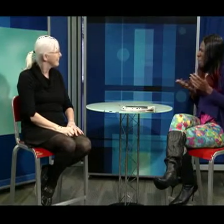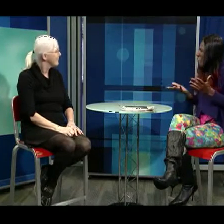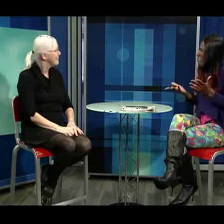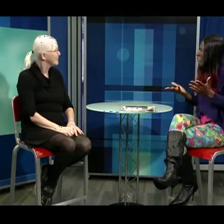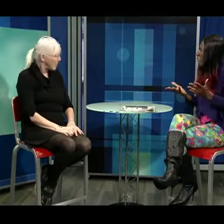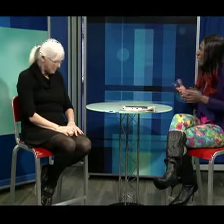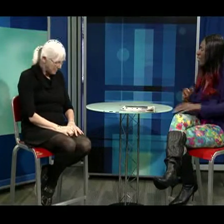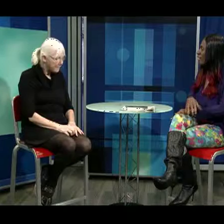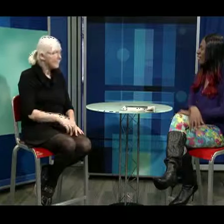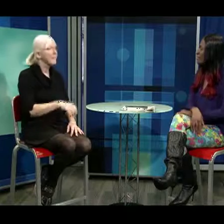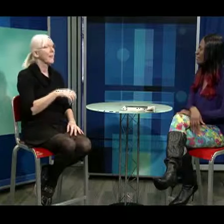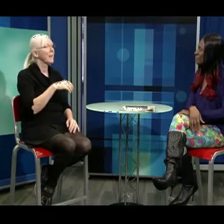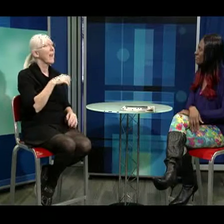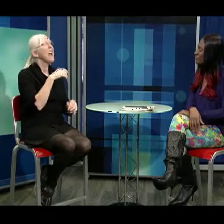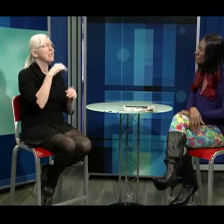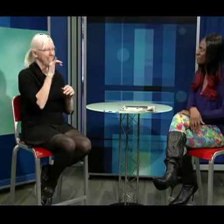So do they have any rules or what, how does it work?